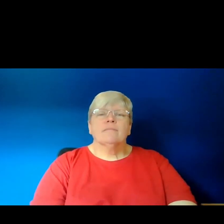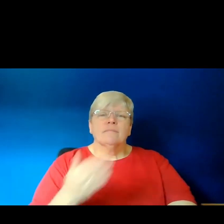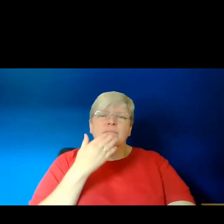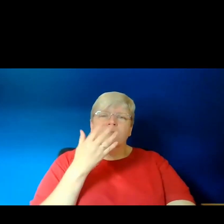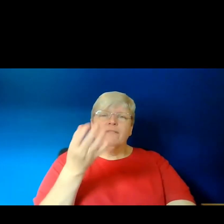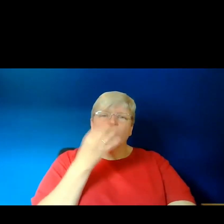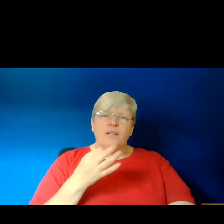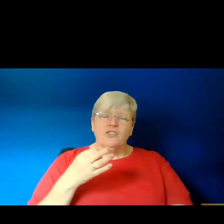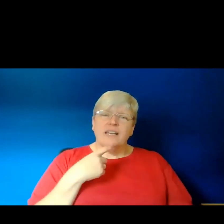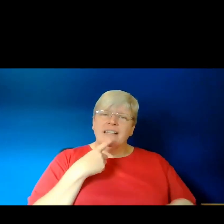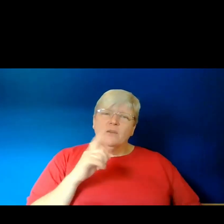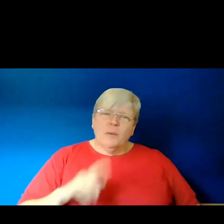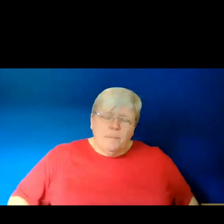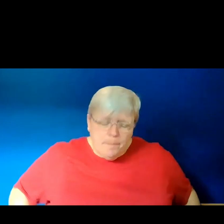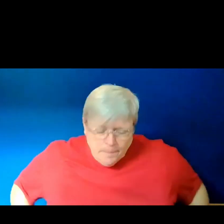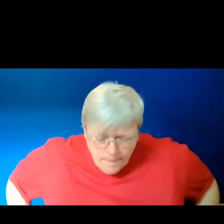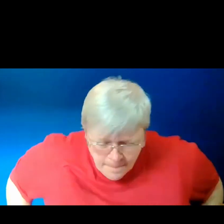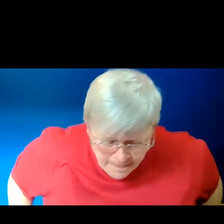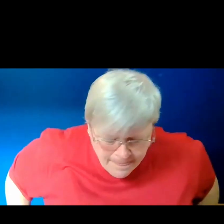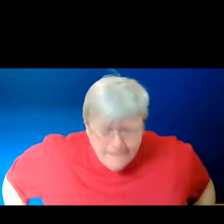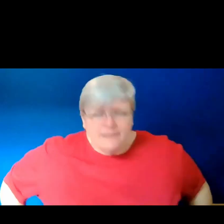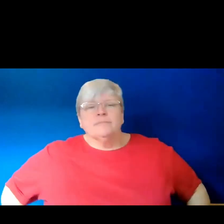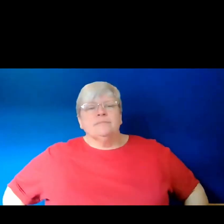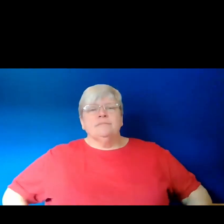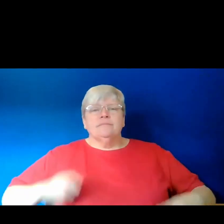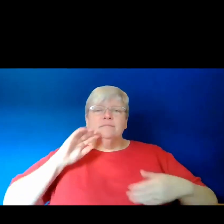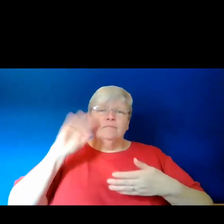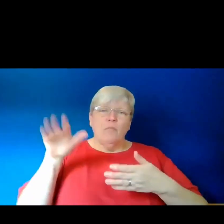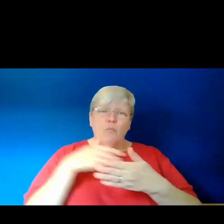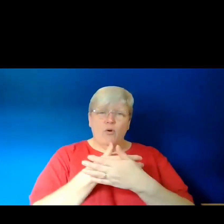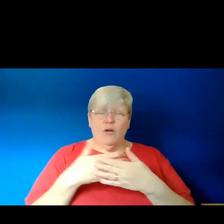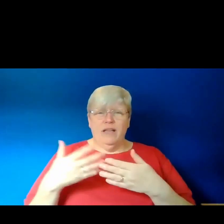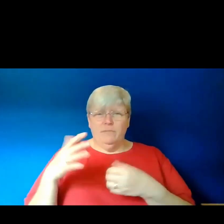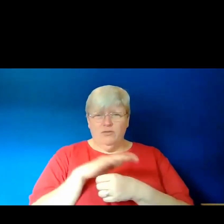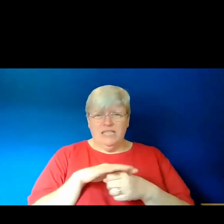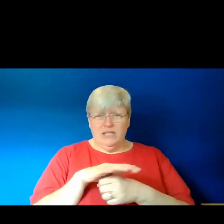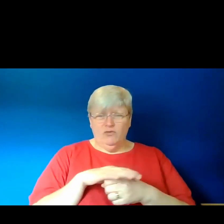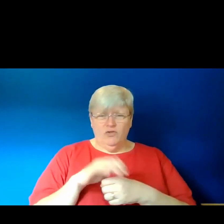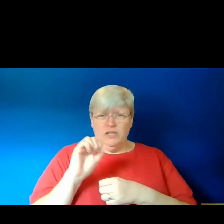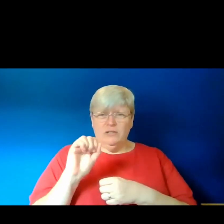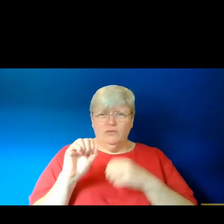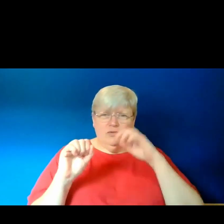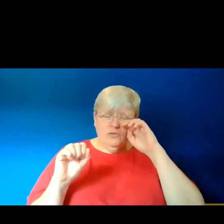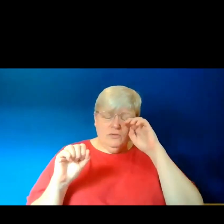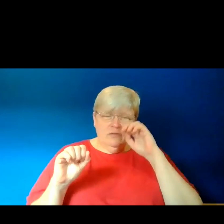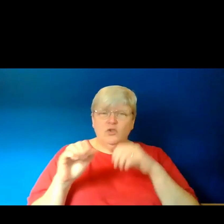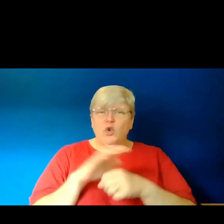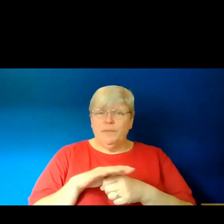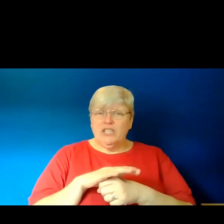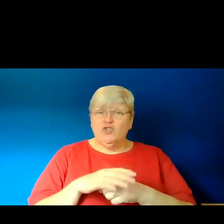I would say that in the poem you would just situate what your position is,